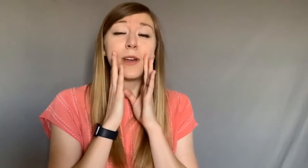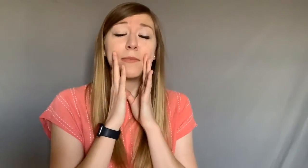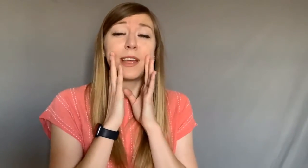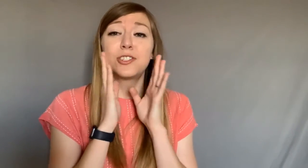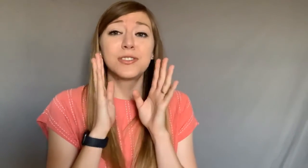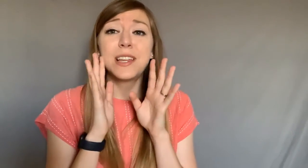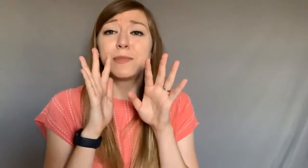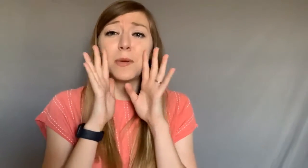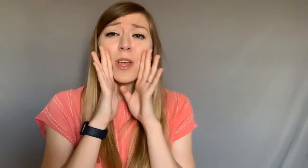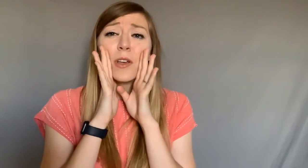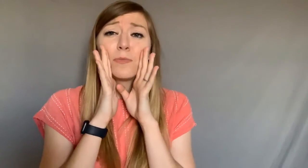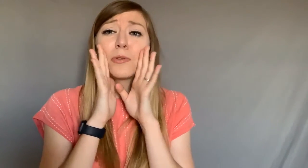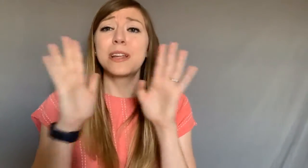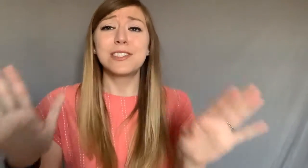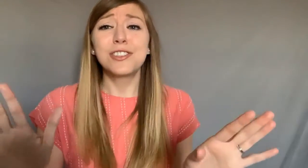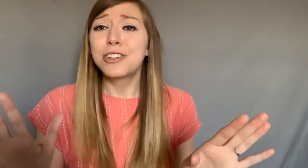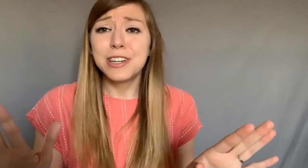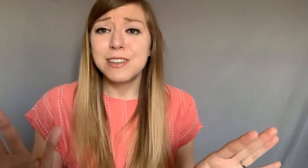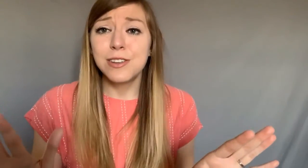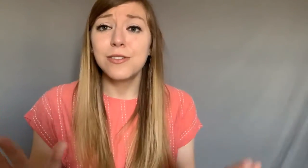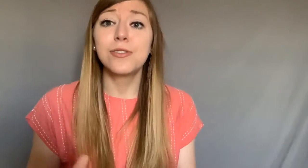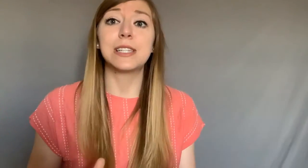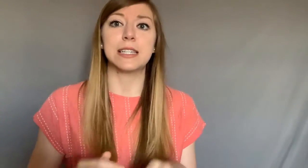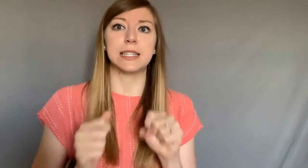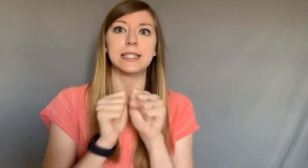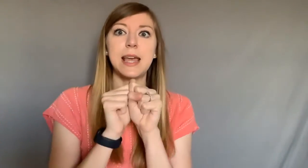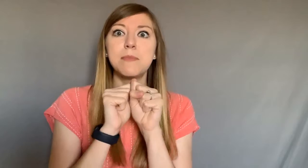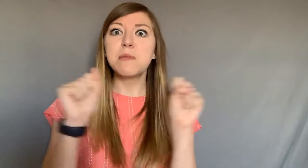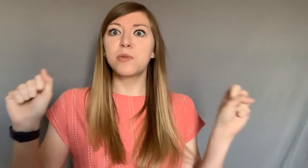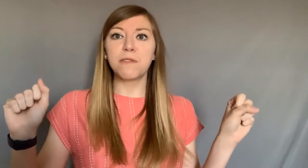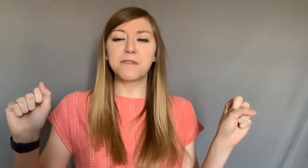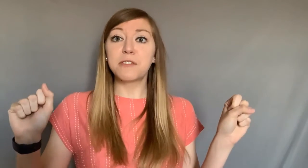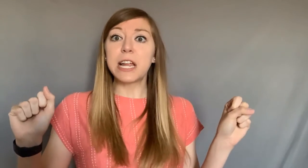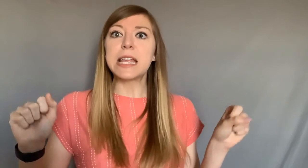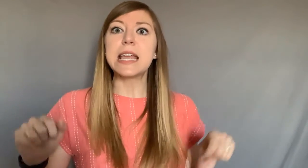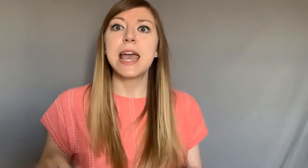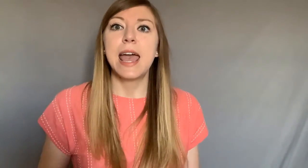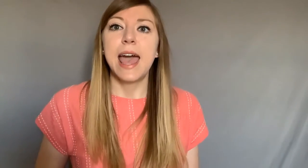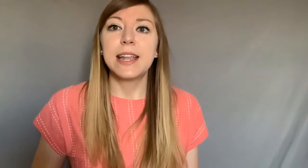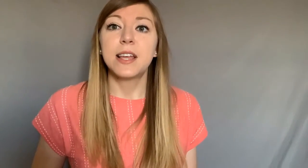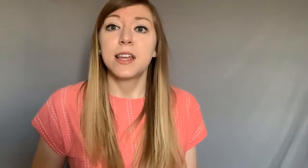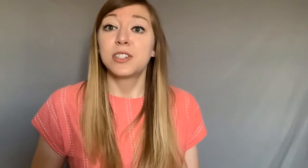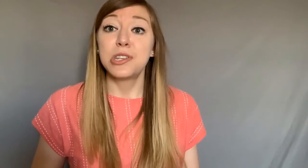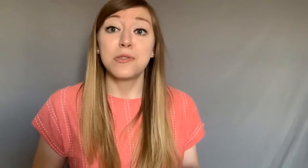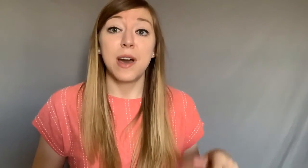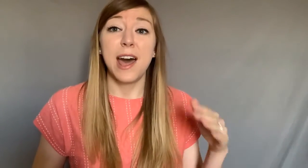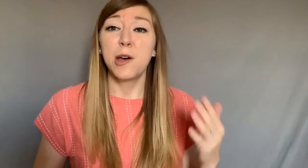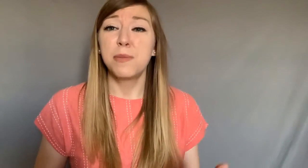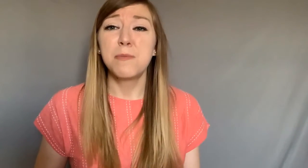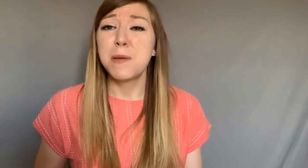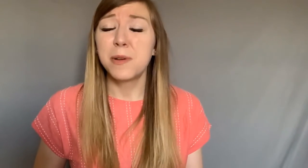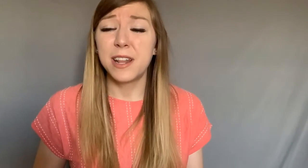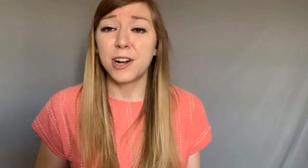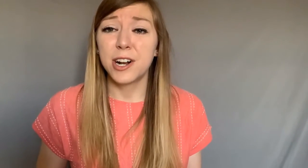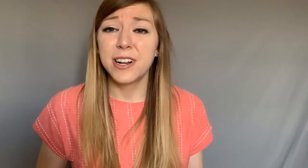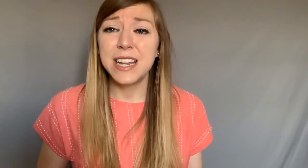him to preach the good news and to set people free and to help the people that are hurting